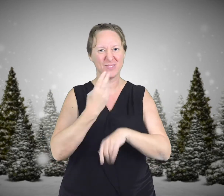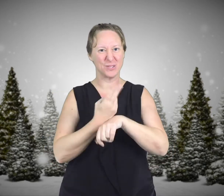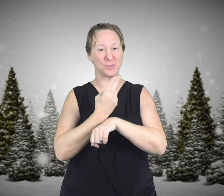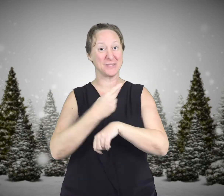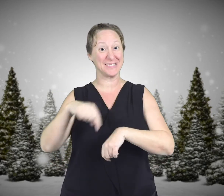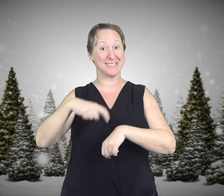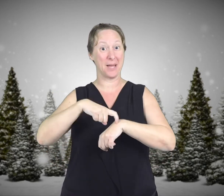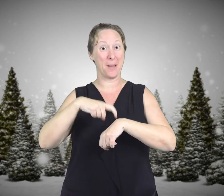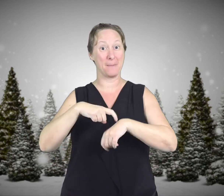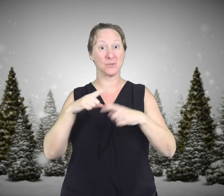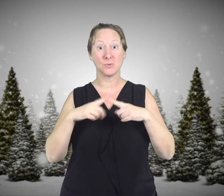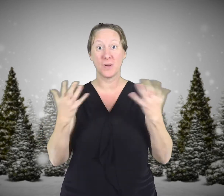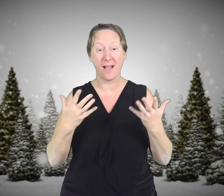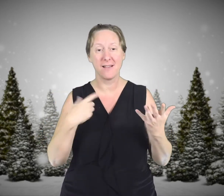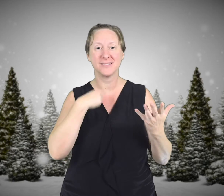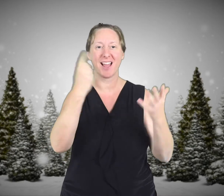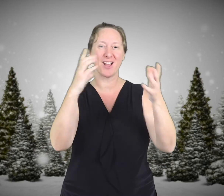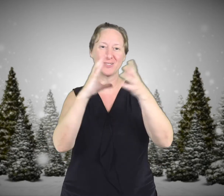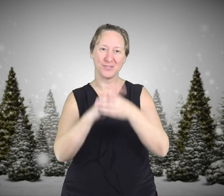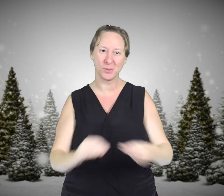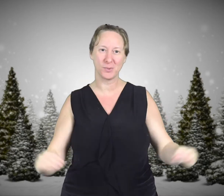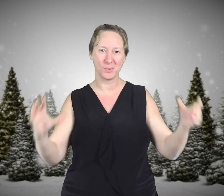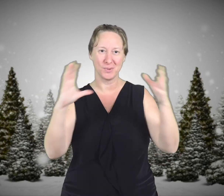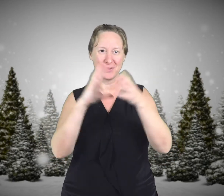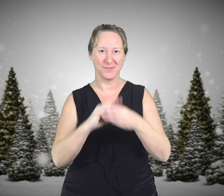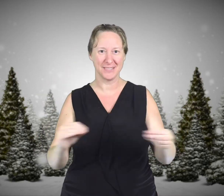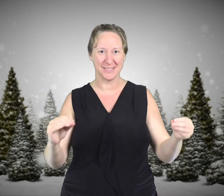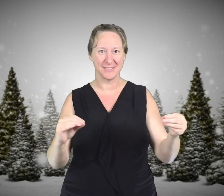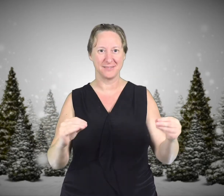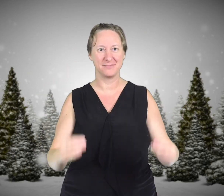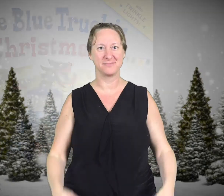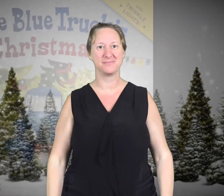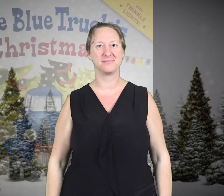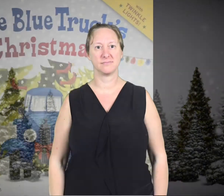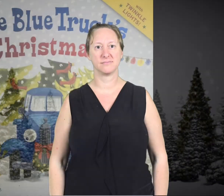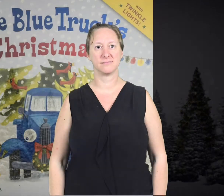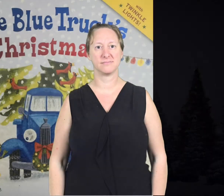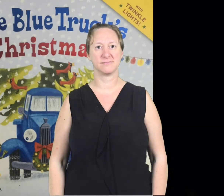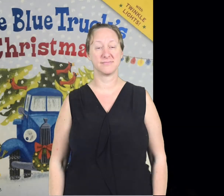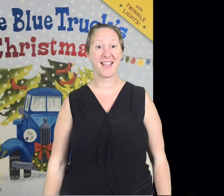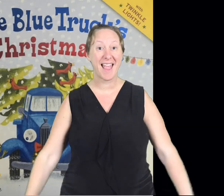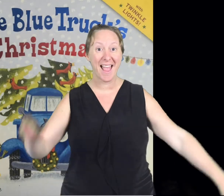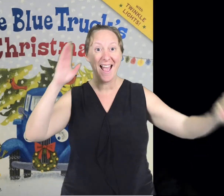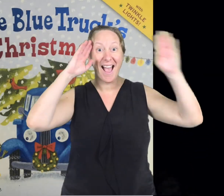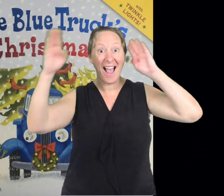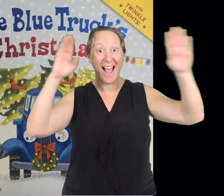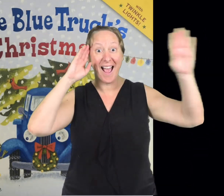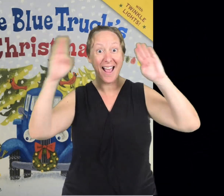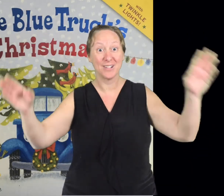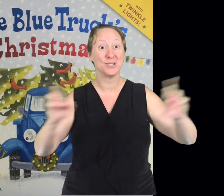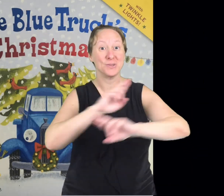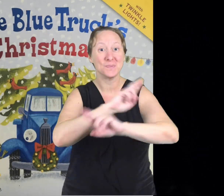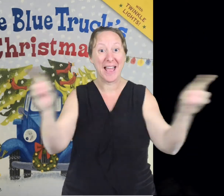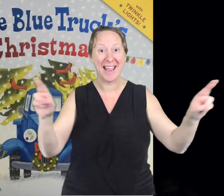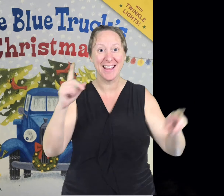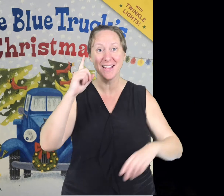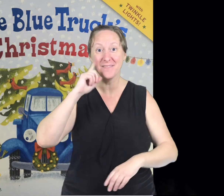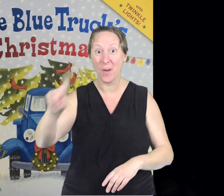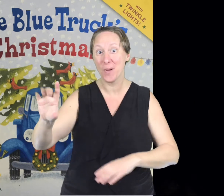now I wanted to use this time to tell a story hey are